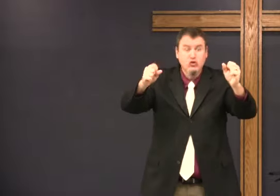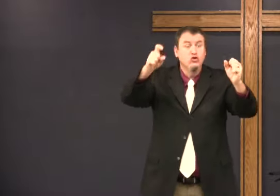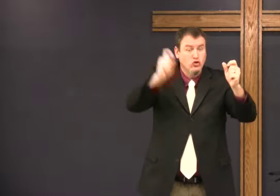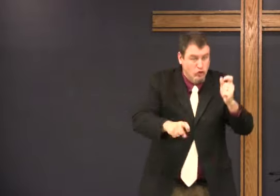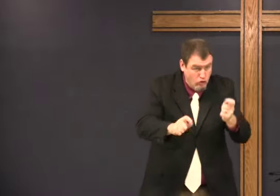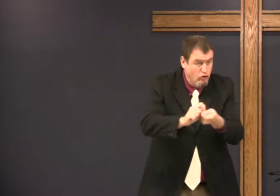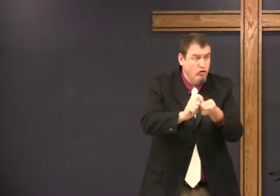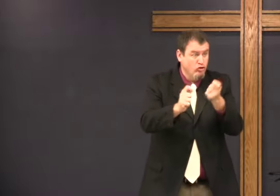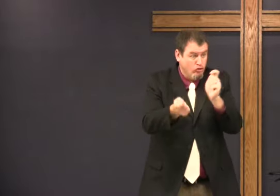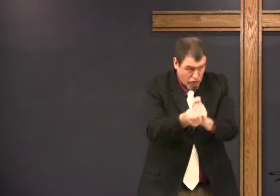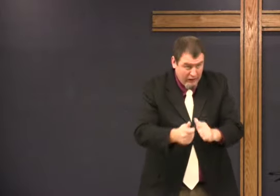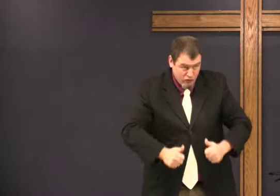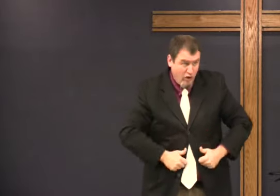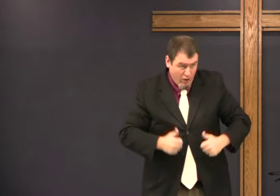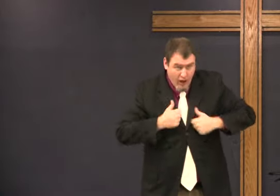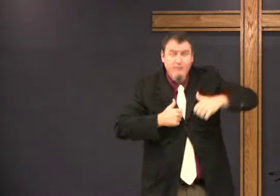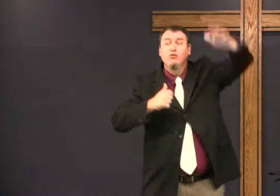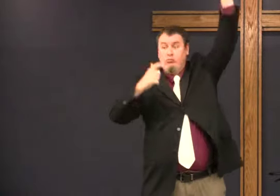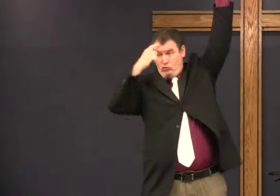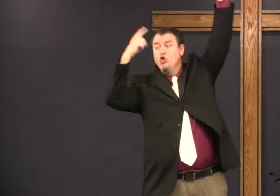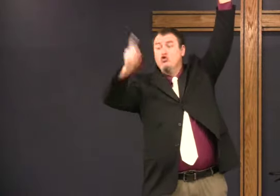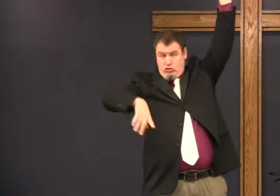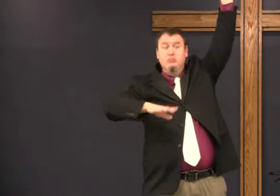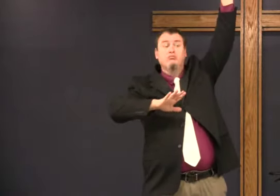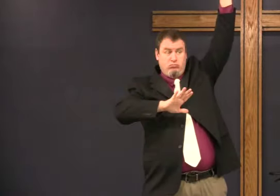When I'm saved, my life should change.